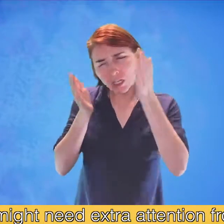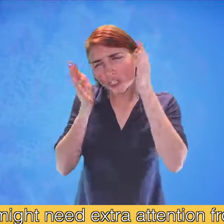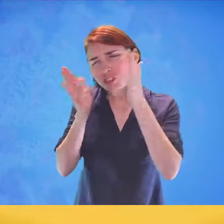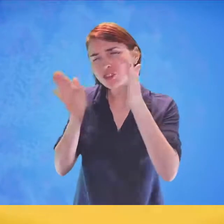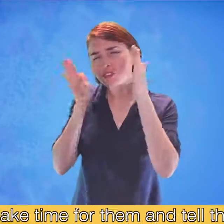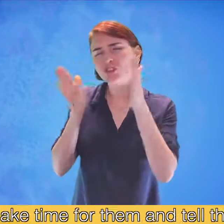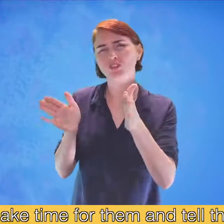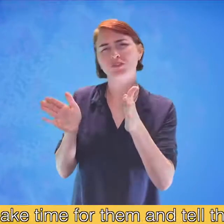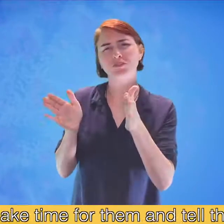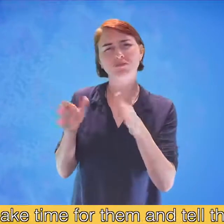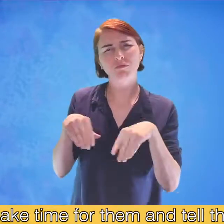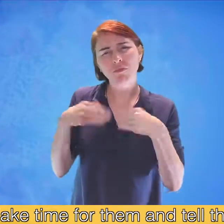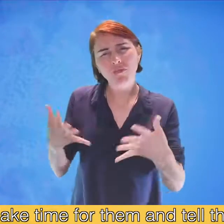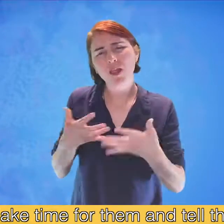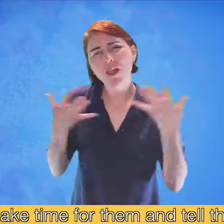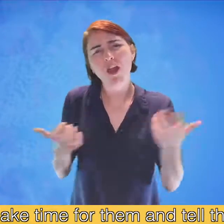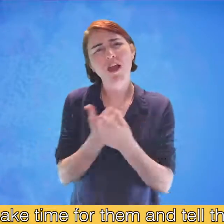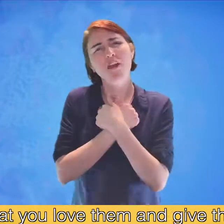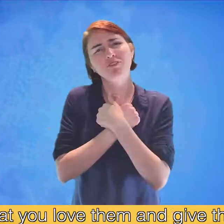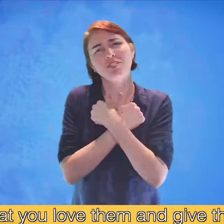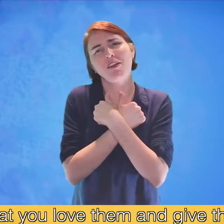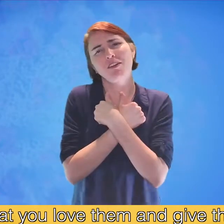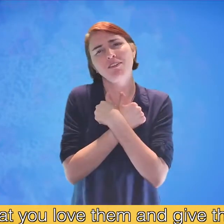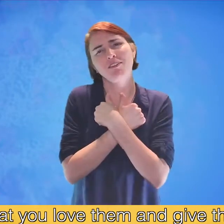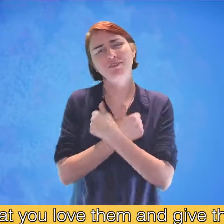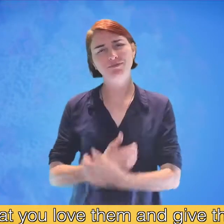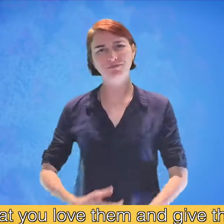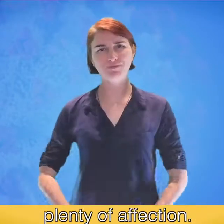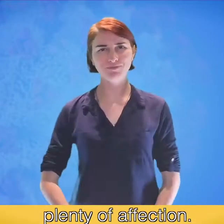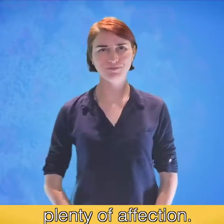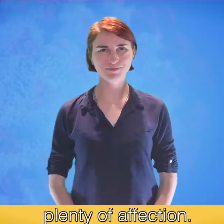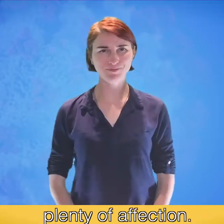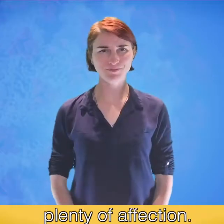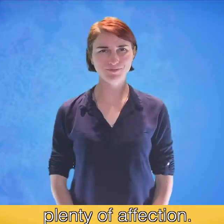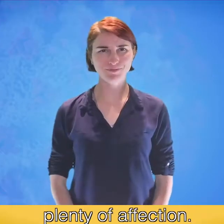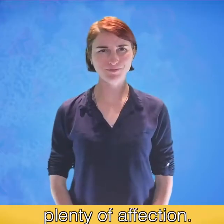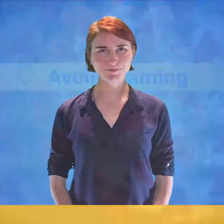from you. Make time for them and tell them that you love them and give them plenty of affection.